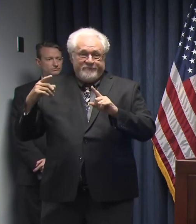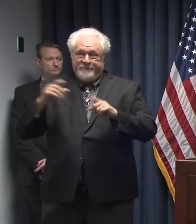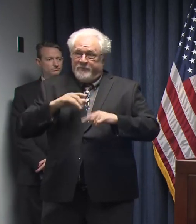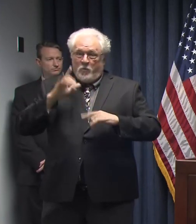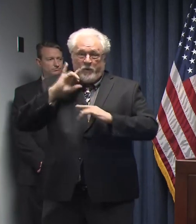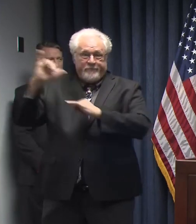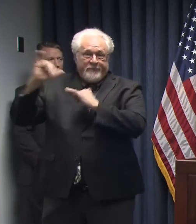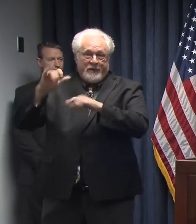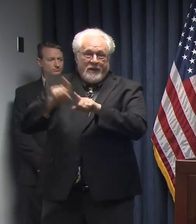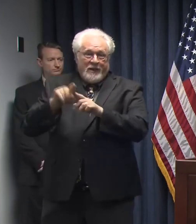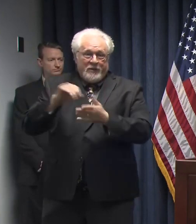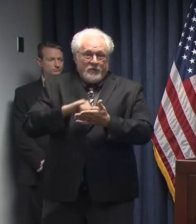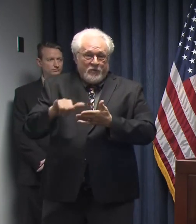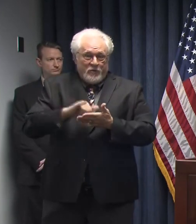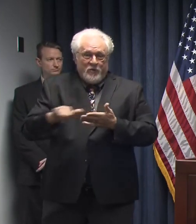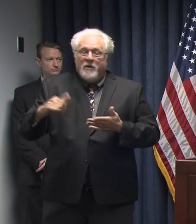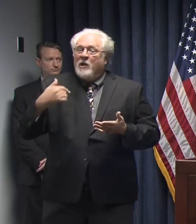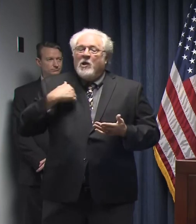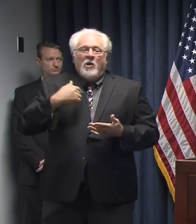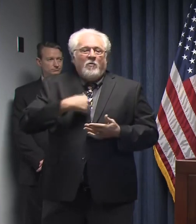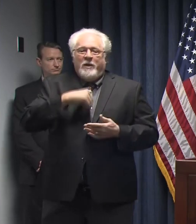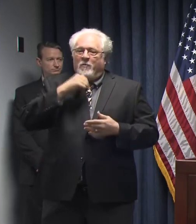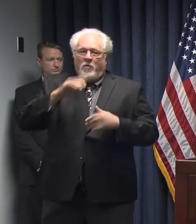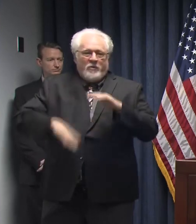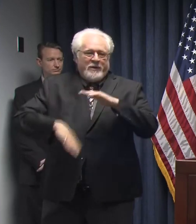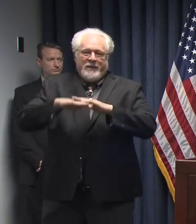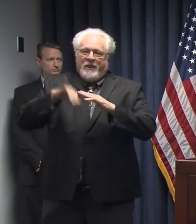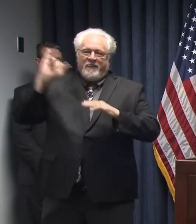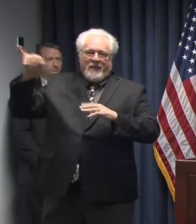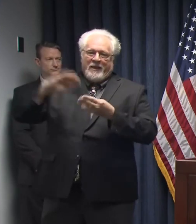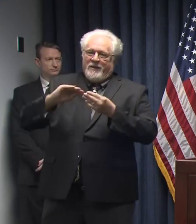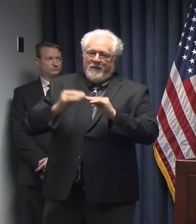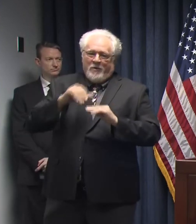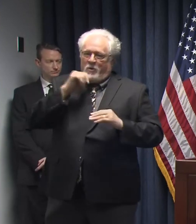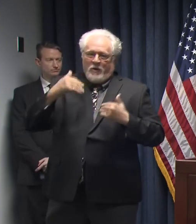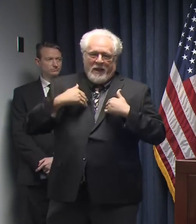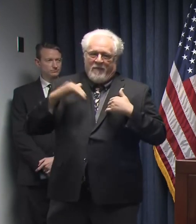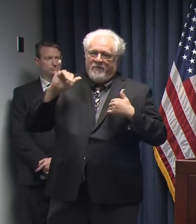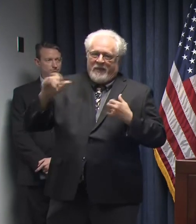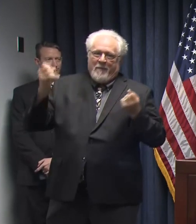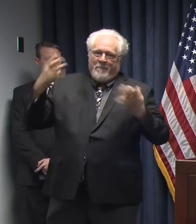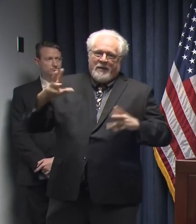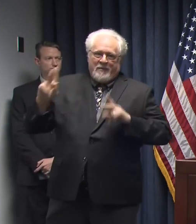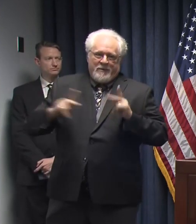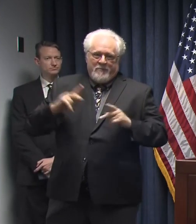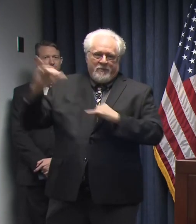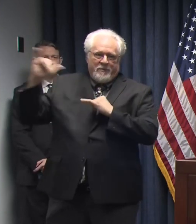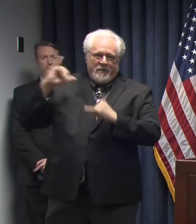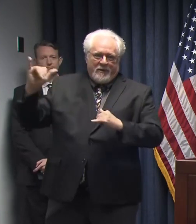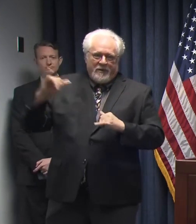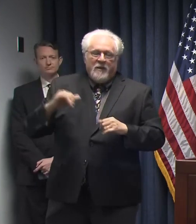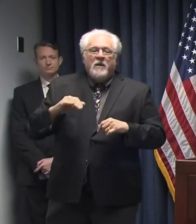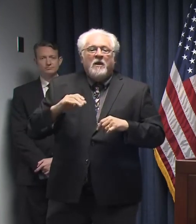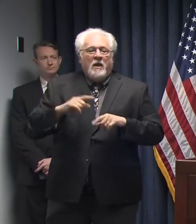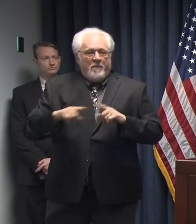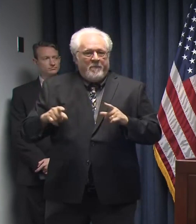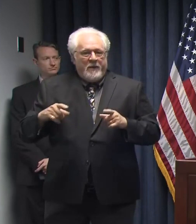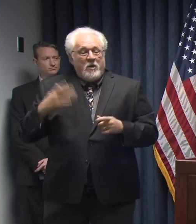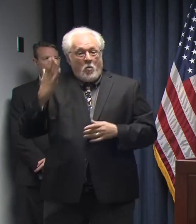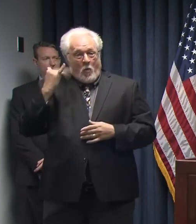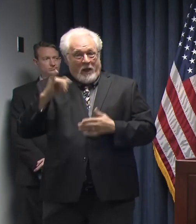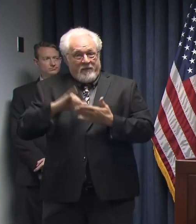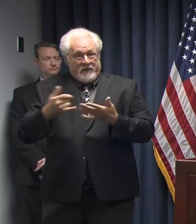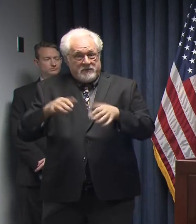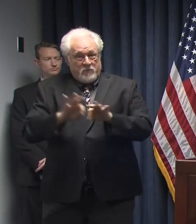the way you ask the question is we're not going to get to their numbers, but only because we don't have their population. And the reason